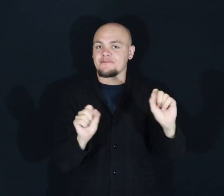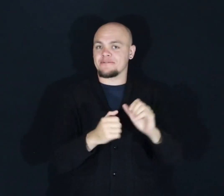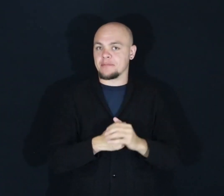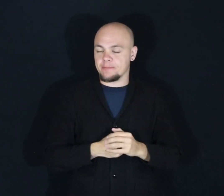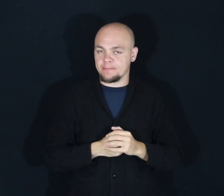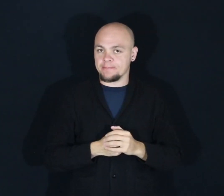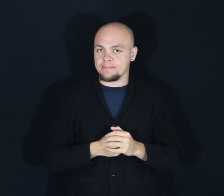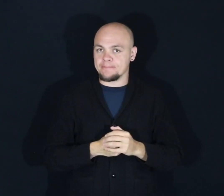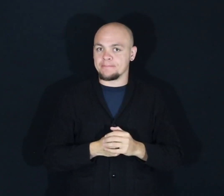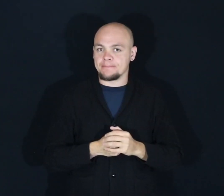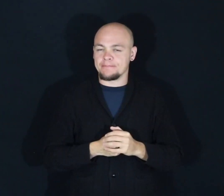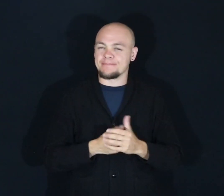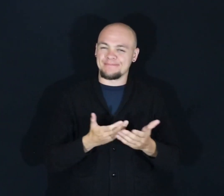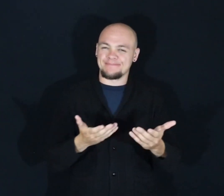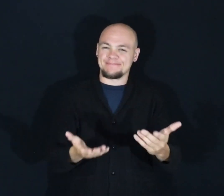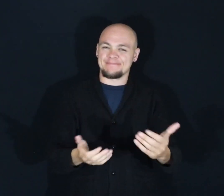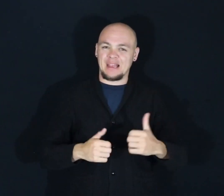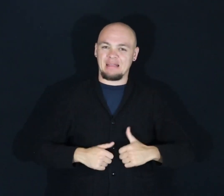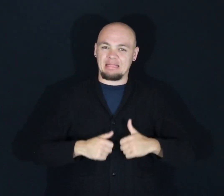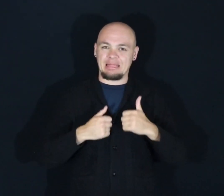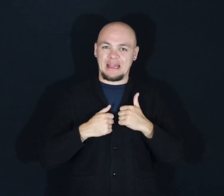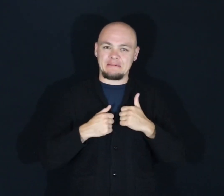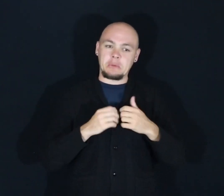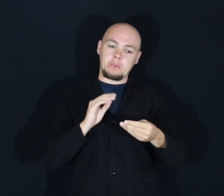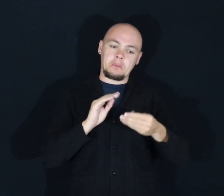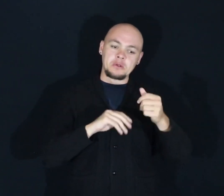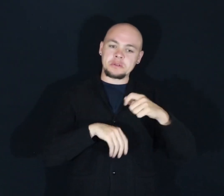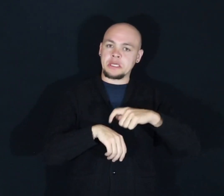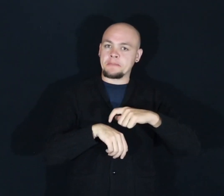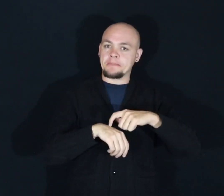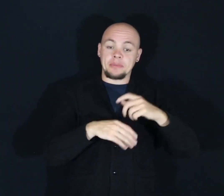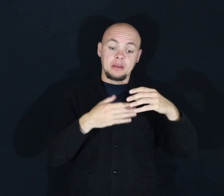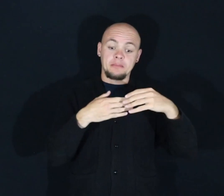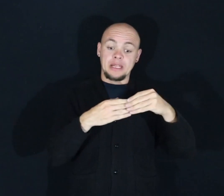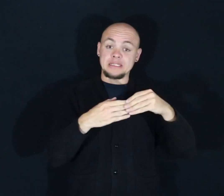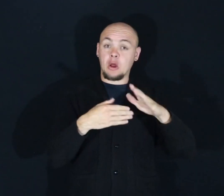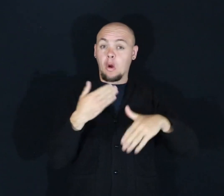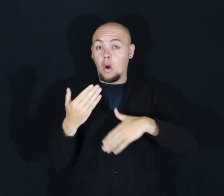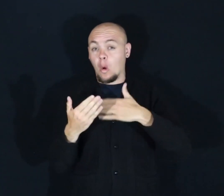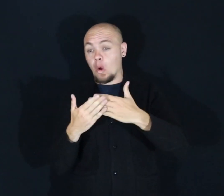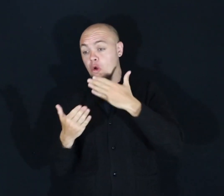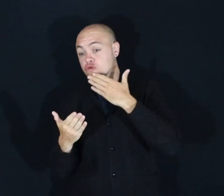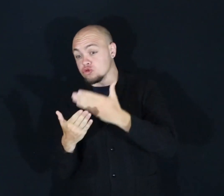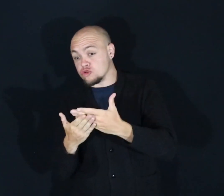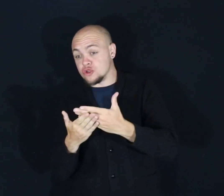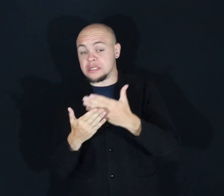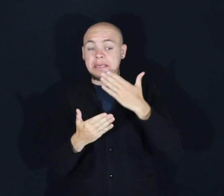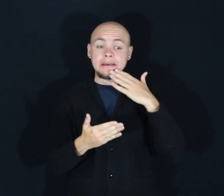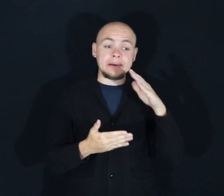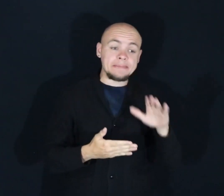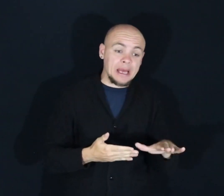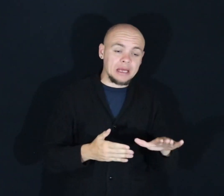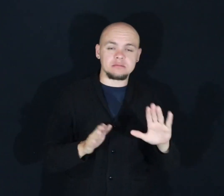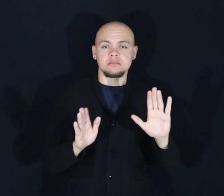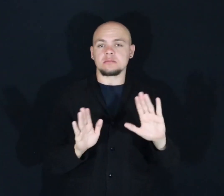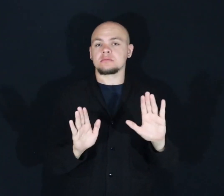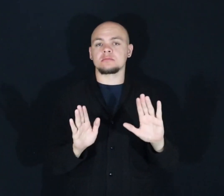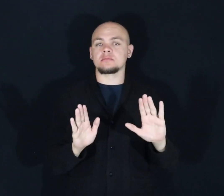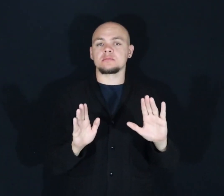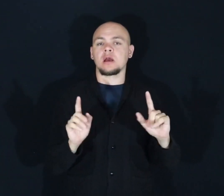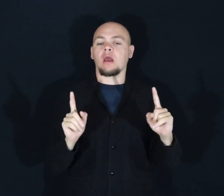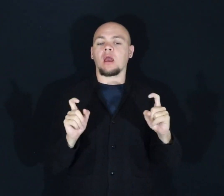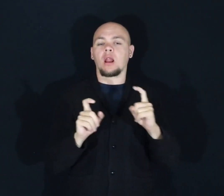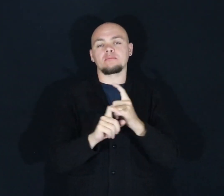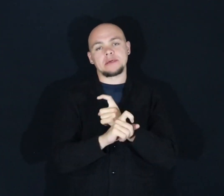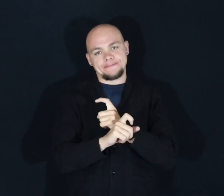so, like most things in life, plastic isn't all good or all bad. It's more complicated